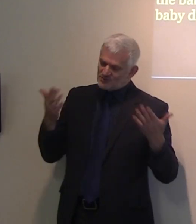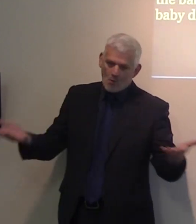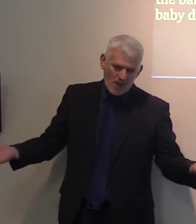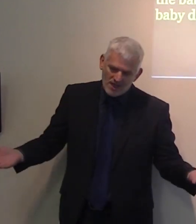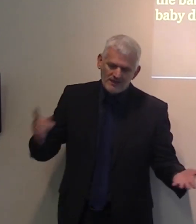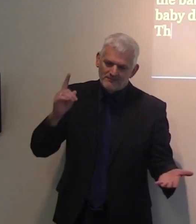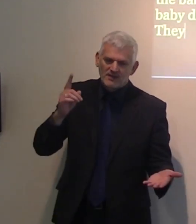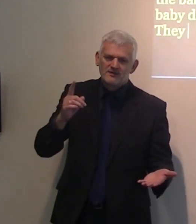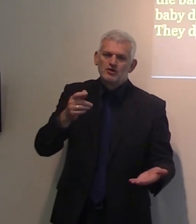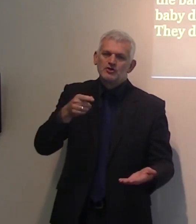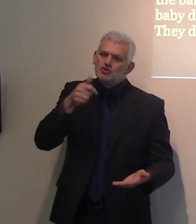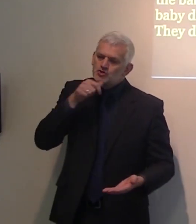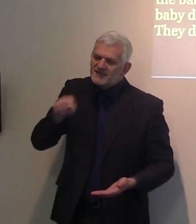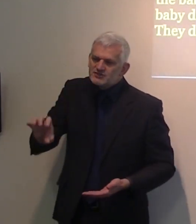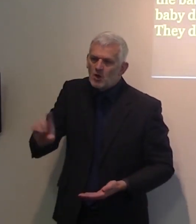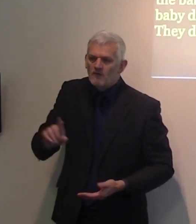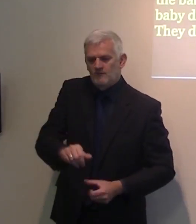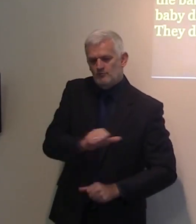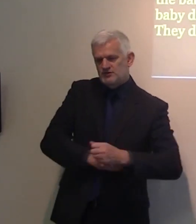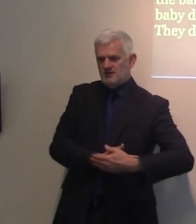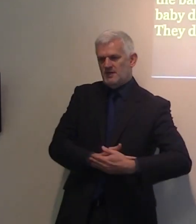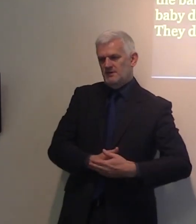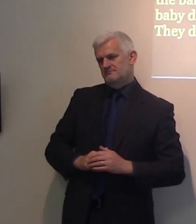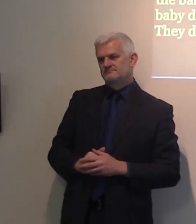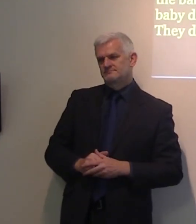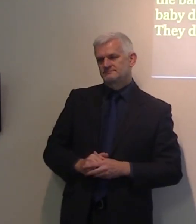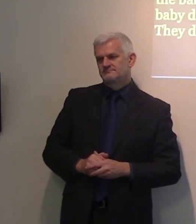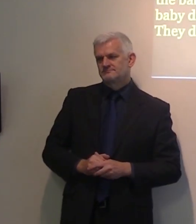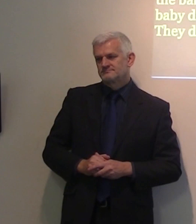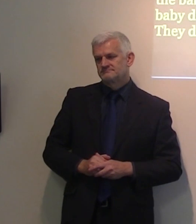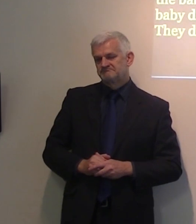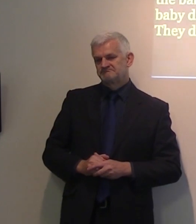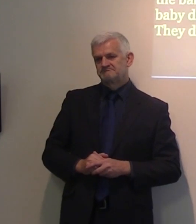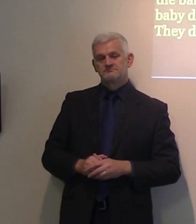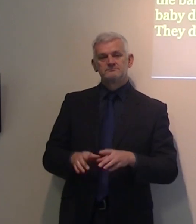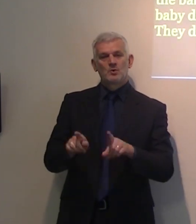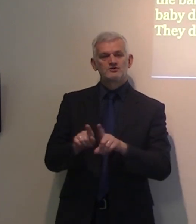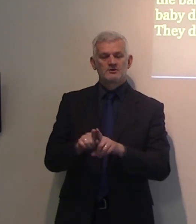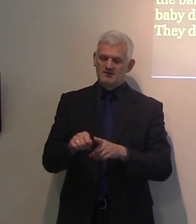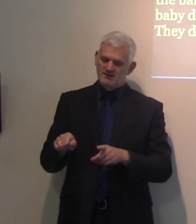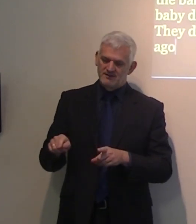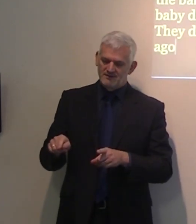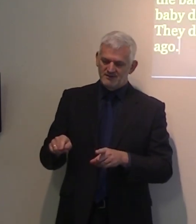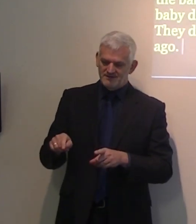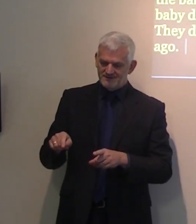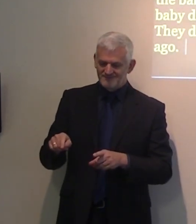in order to protect the child. So you can see also the other side of the same coin, not to